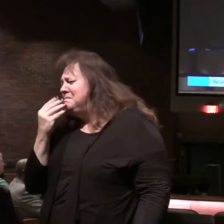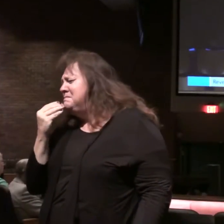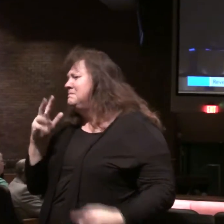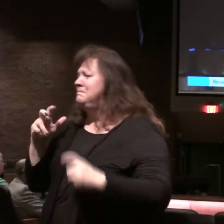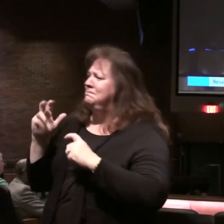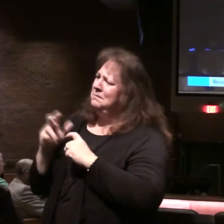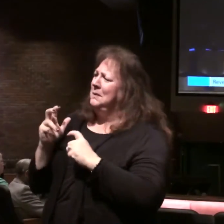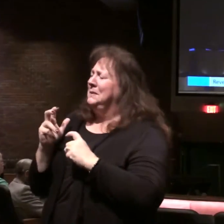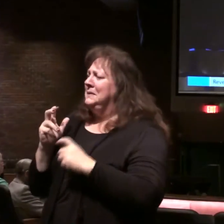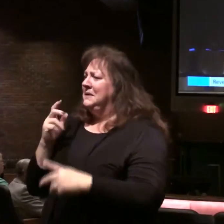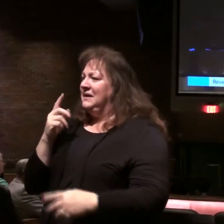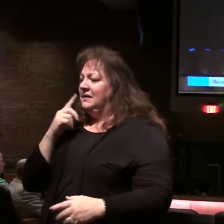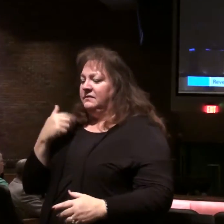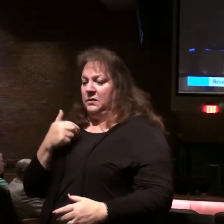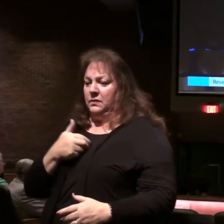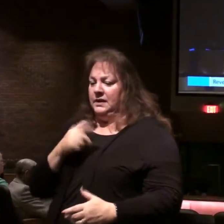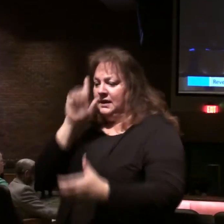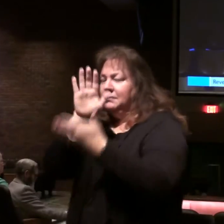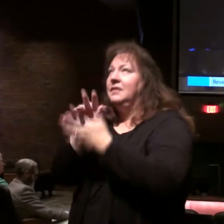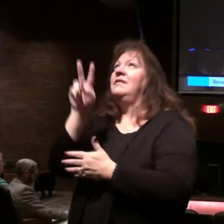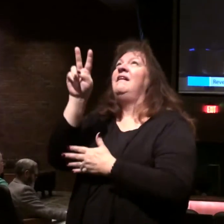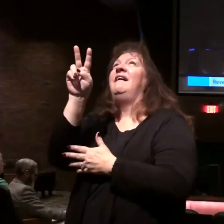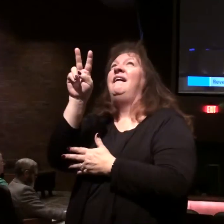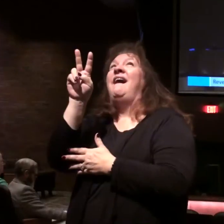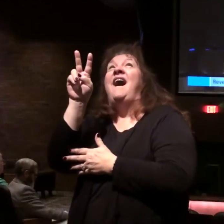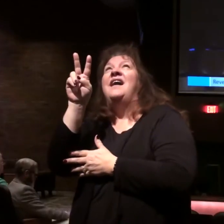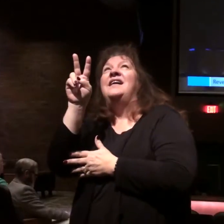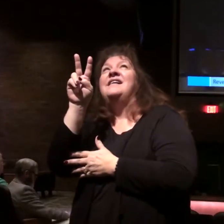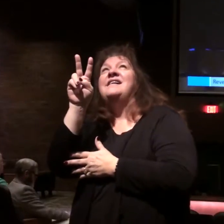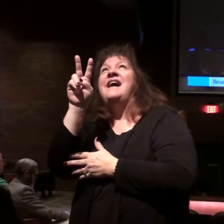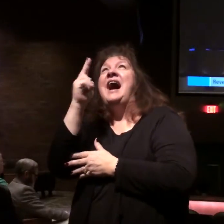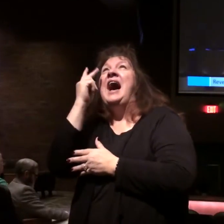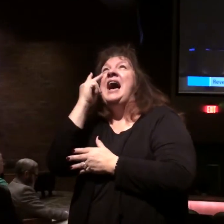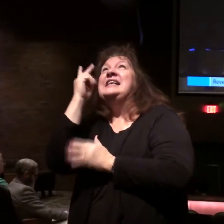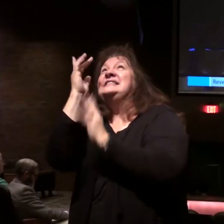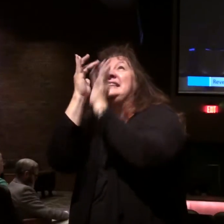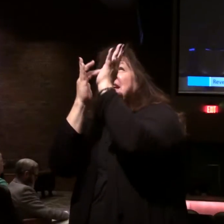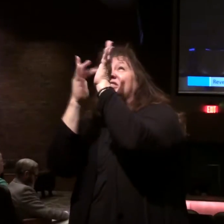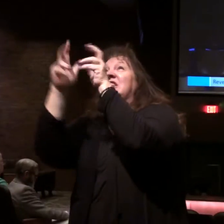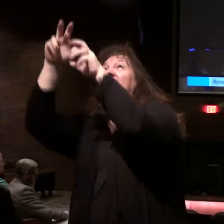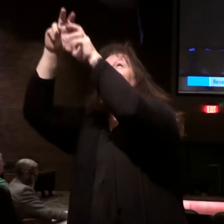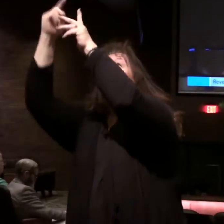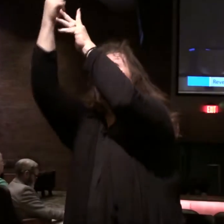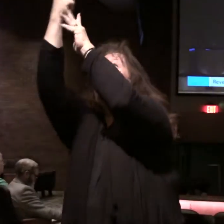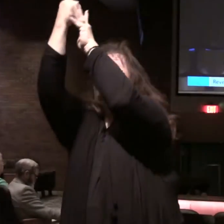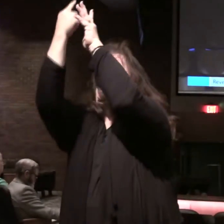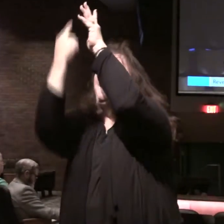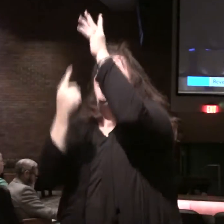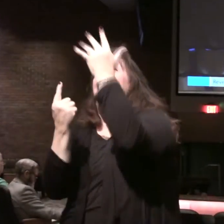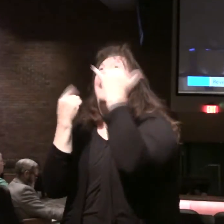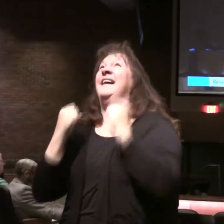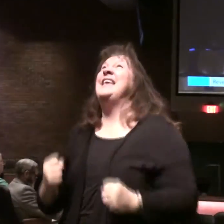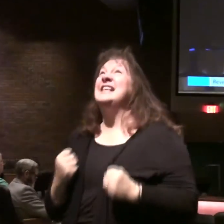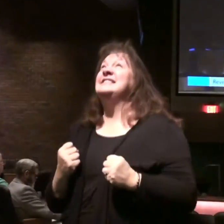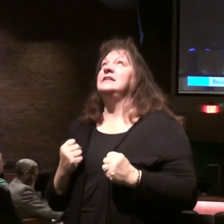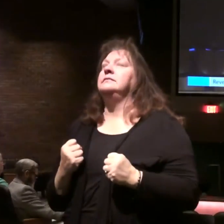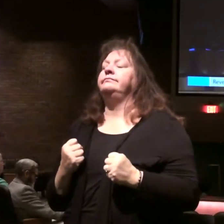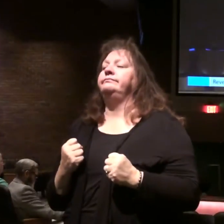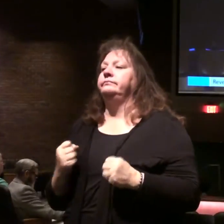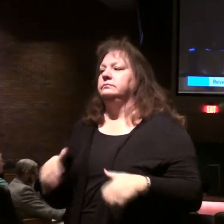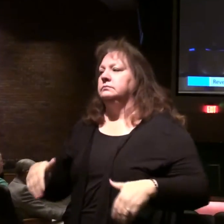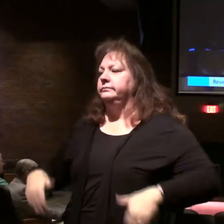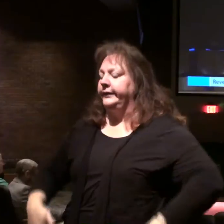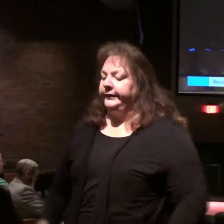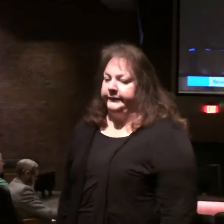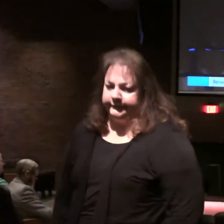And for us as believers, you sometimes look and say, Boy, I can see Christ coming through those clouds. Not yet.